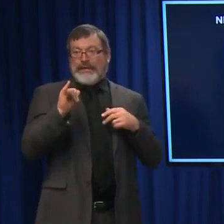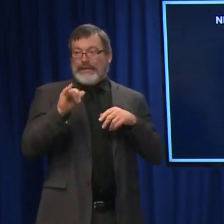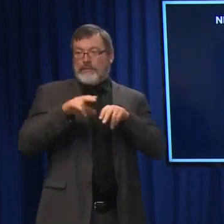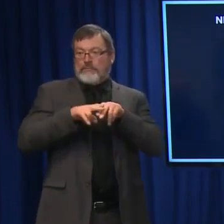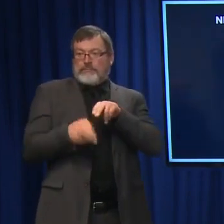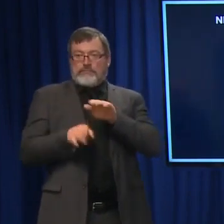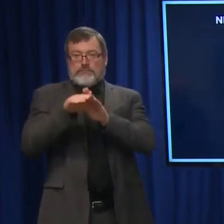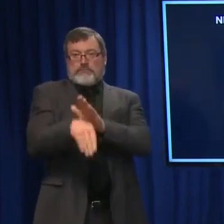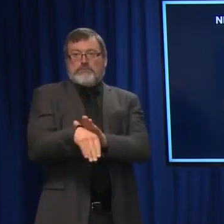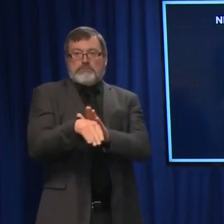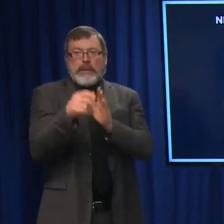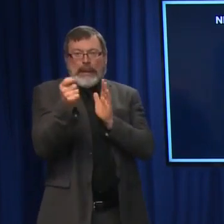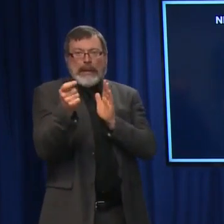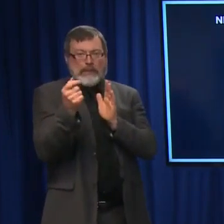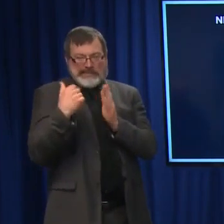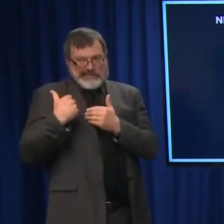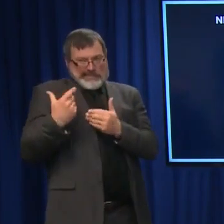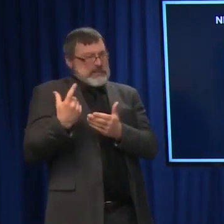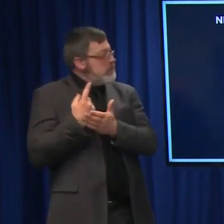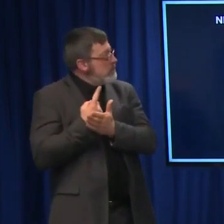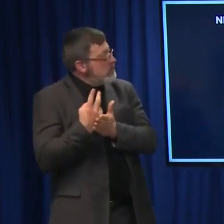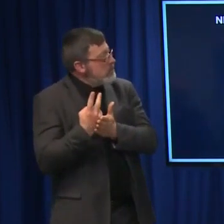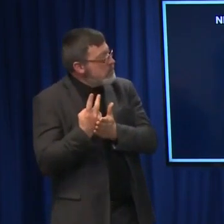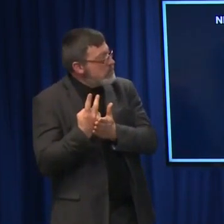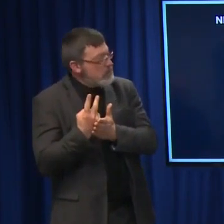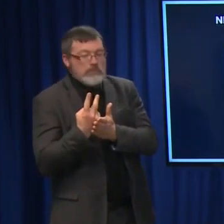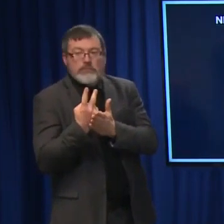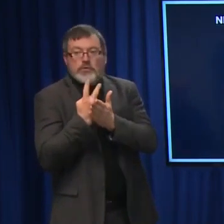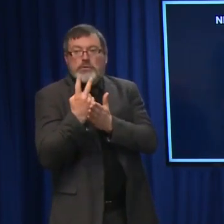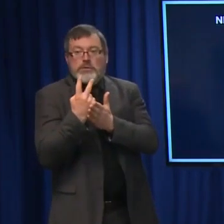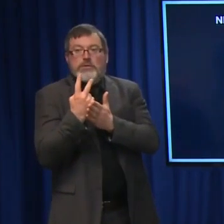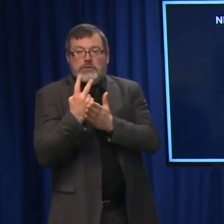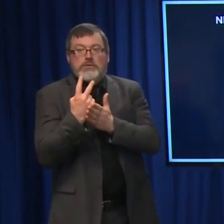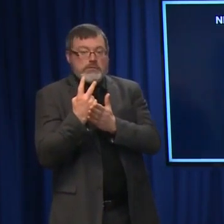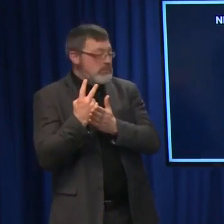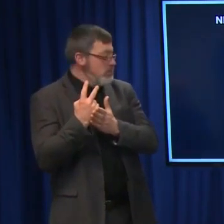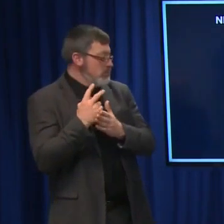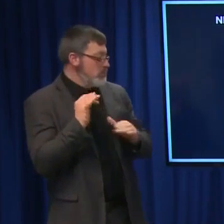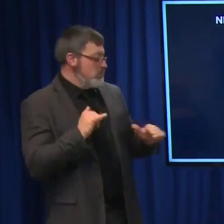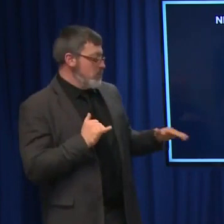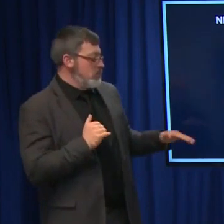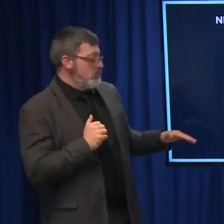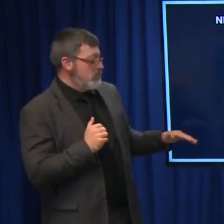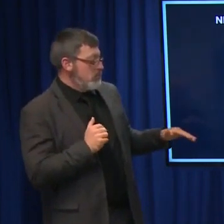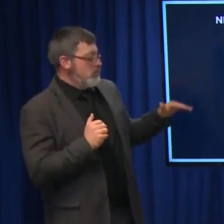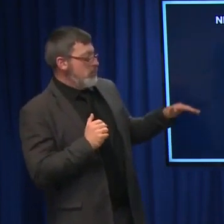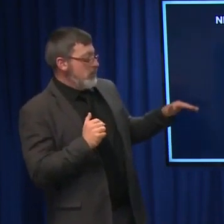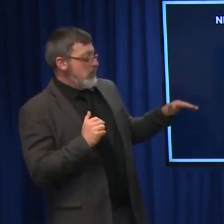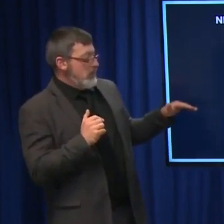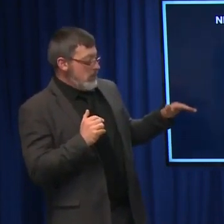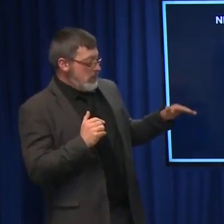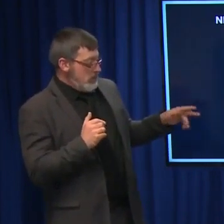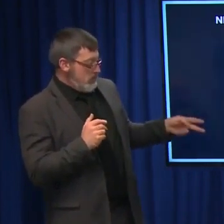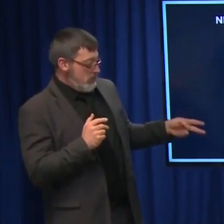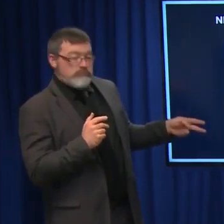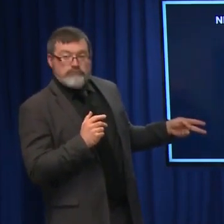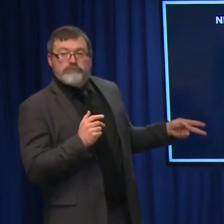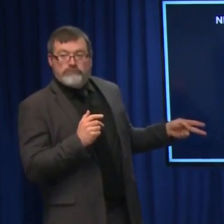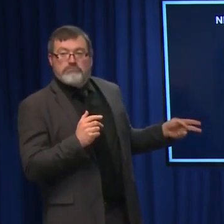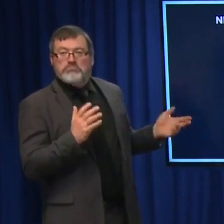great. Obviously, the southern, some of these other states in Rhode Island and Connecticut still seeing significant surges.